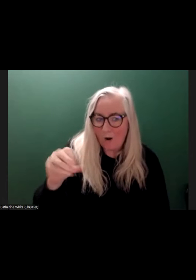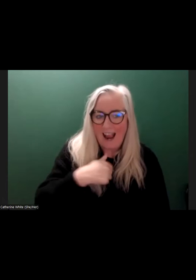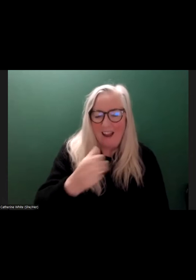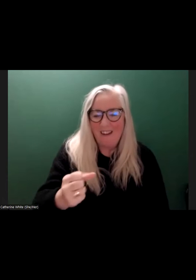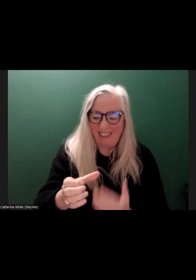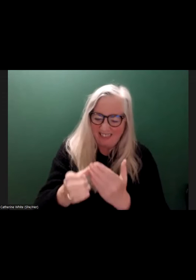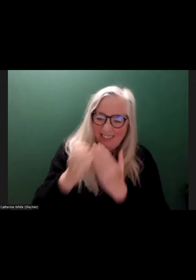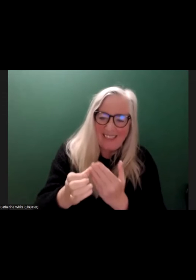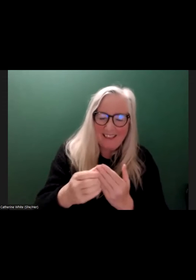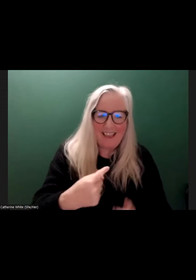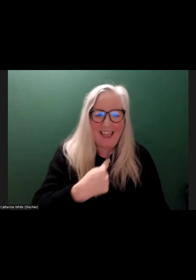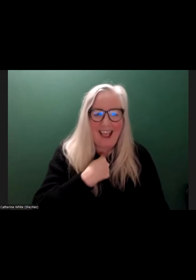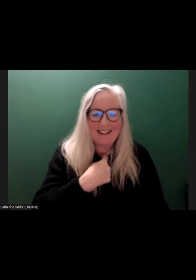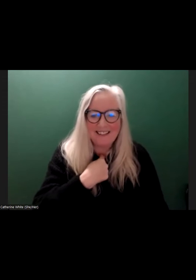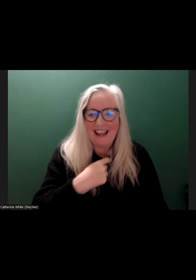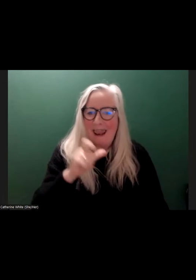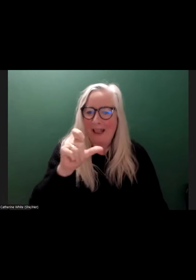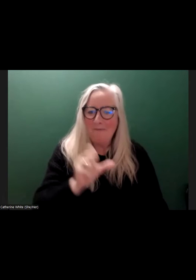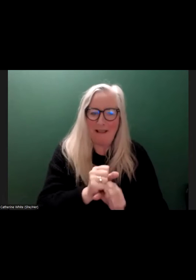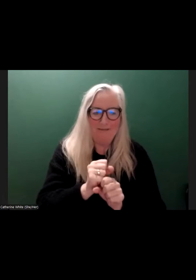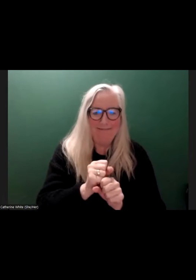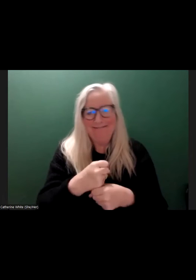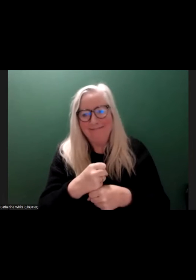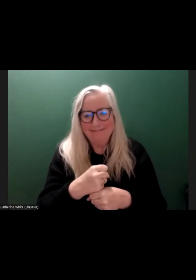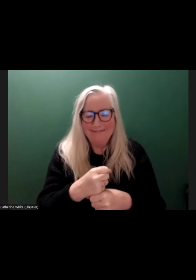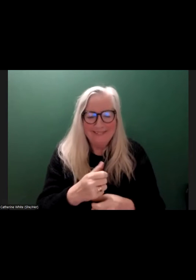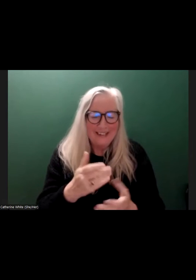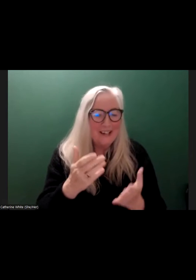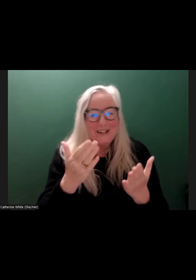accent and slightly frustrated head on me. So please do apologize for that.